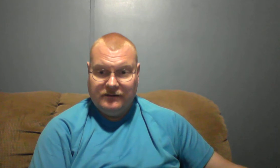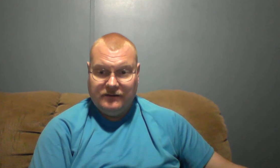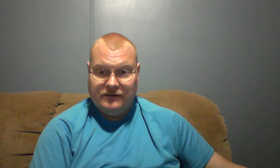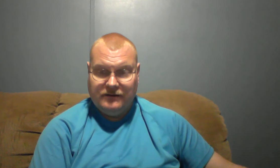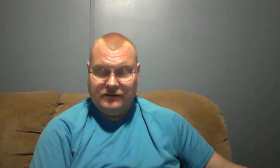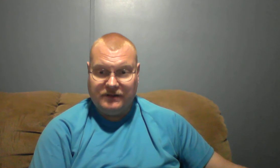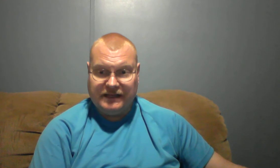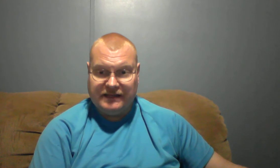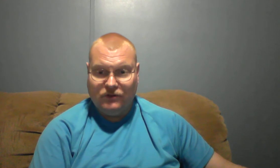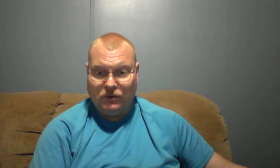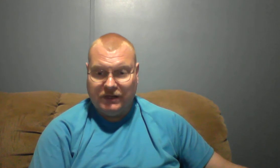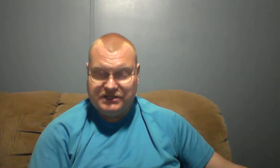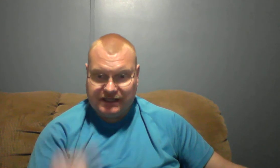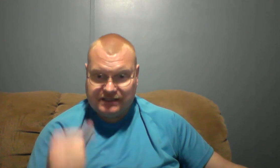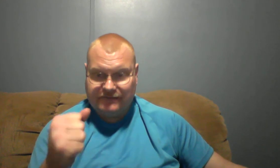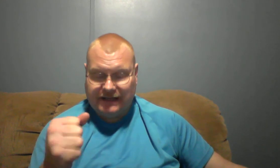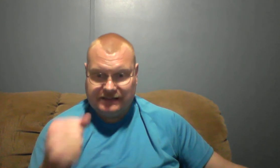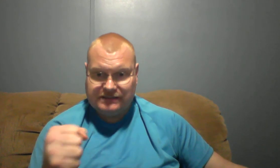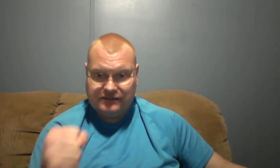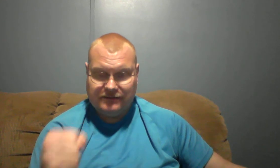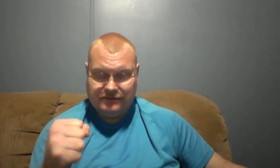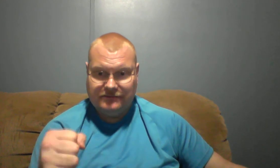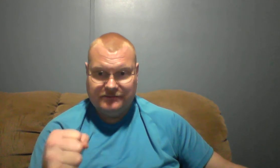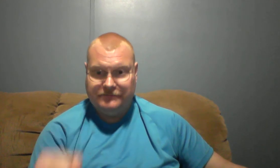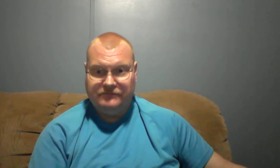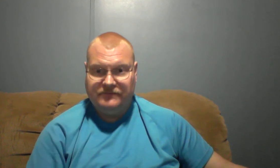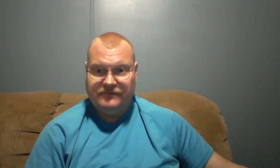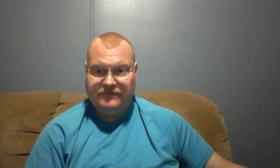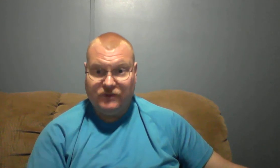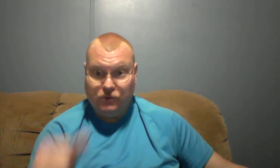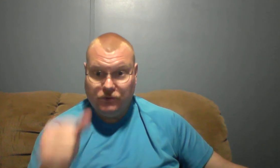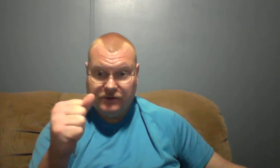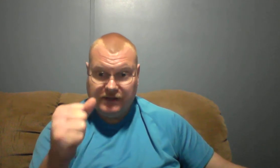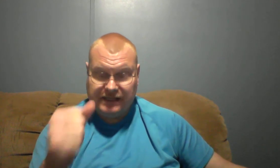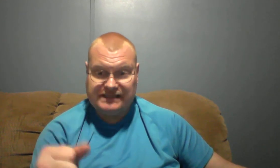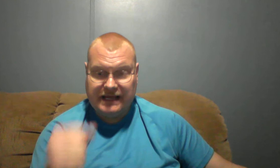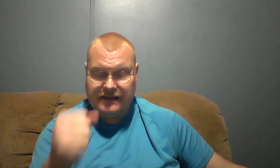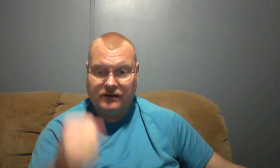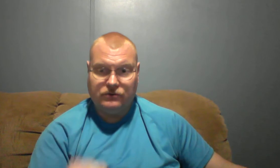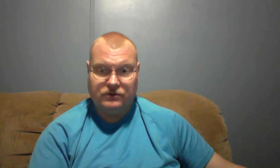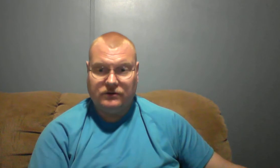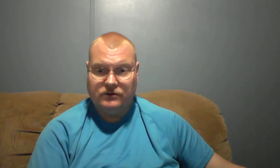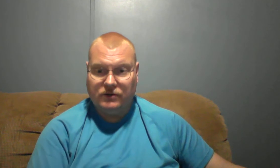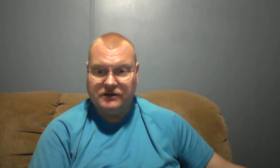but thank the Lord he justified us through his death on the cross